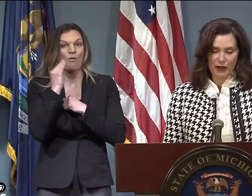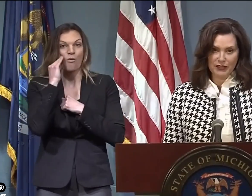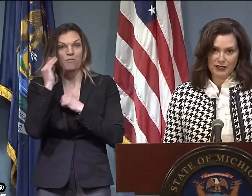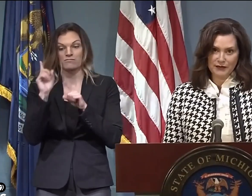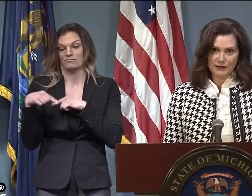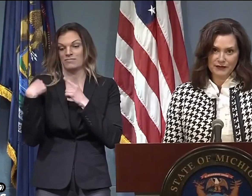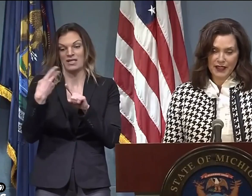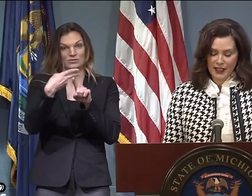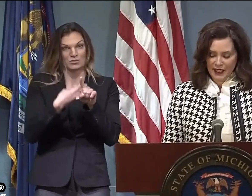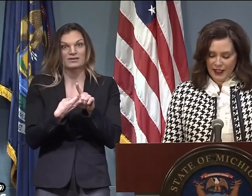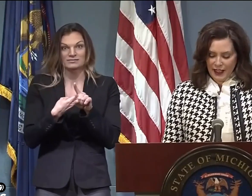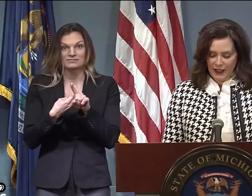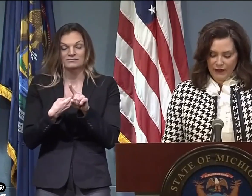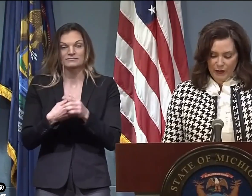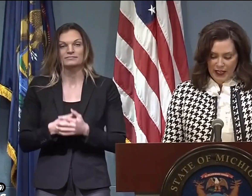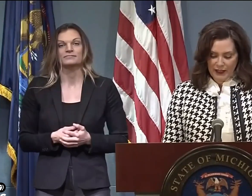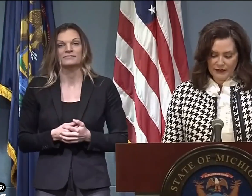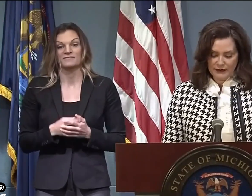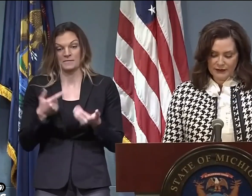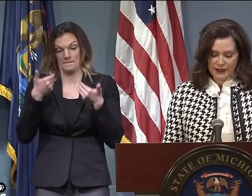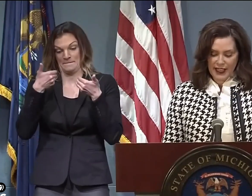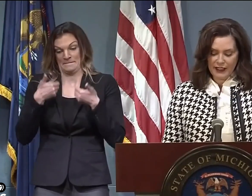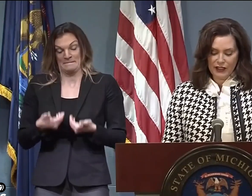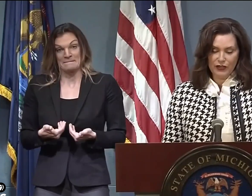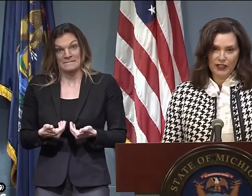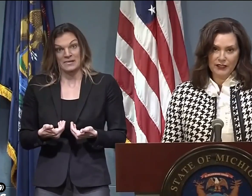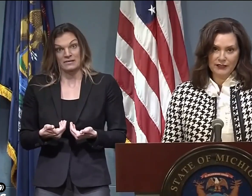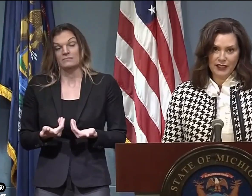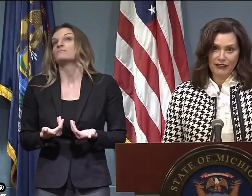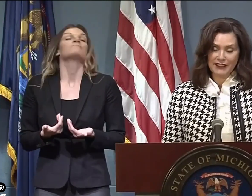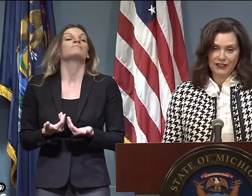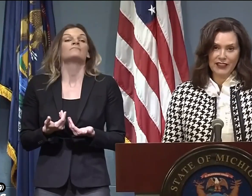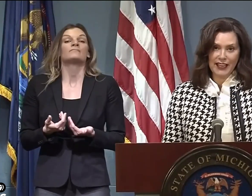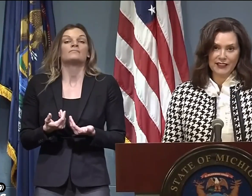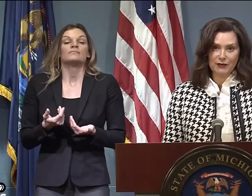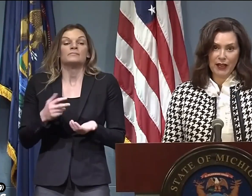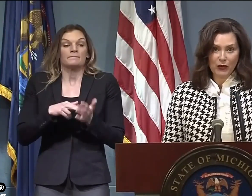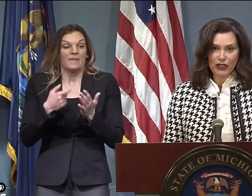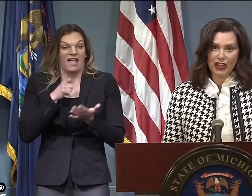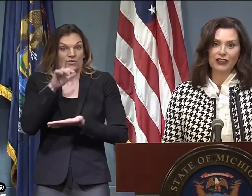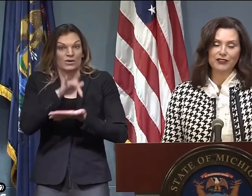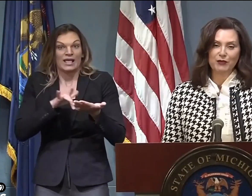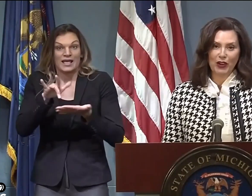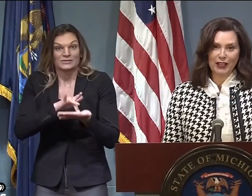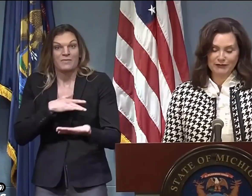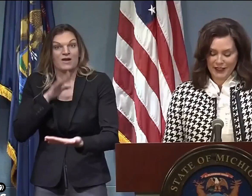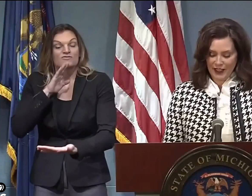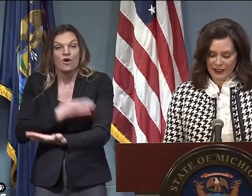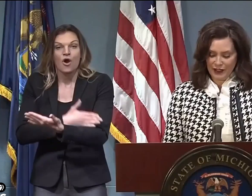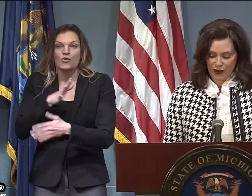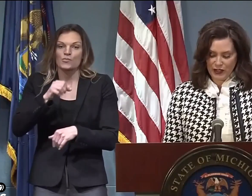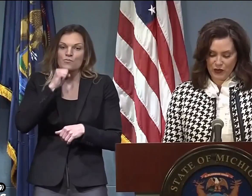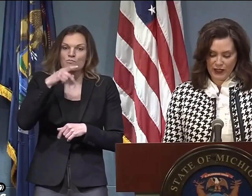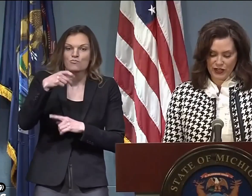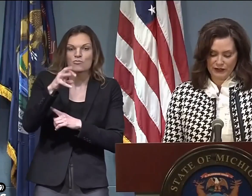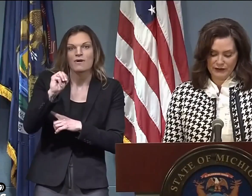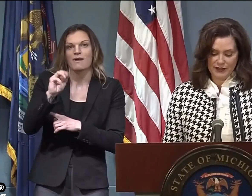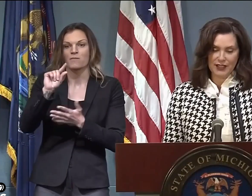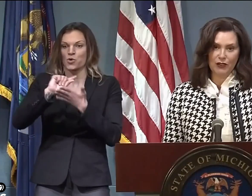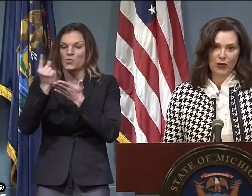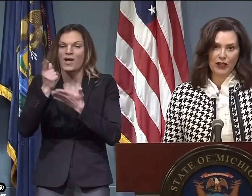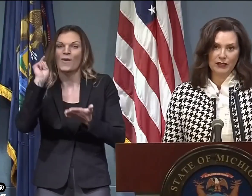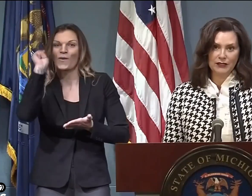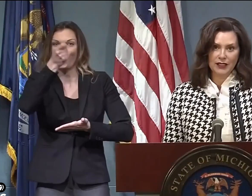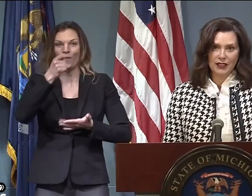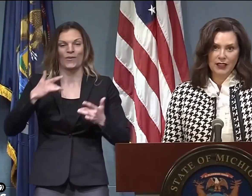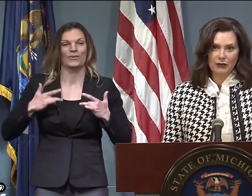been staying home these last couple of months. For me, that included effectively canceling my own daughter's